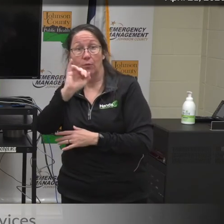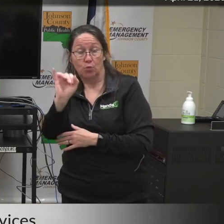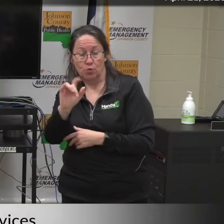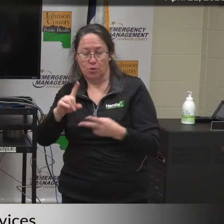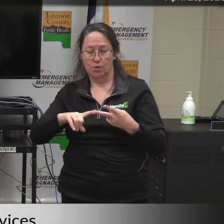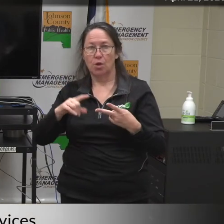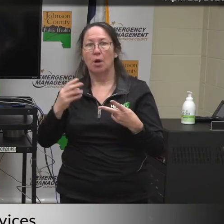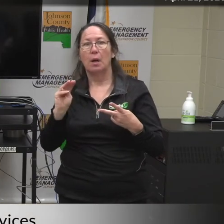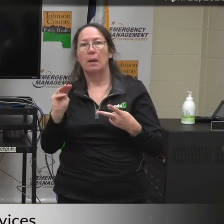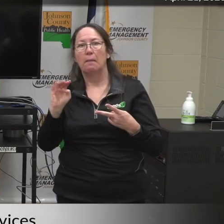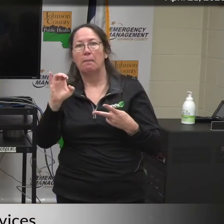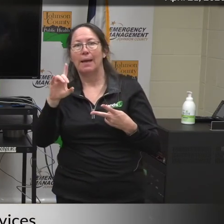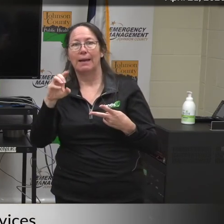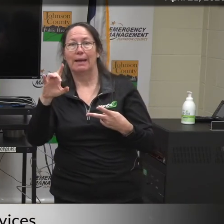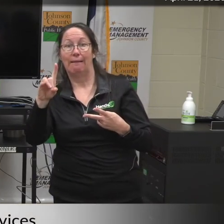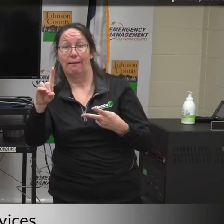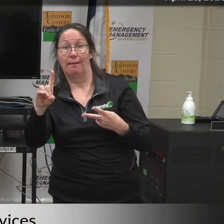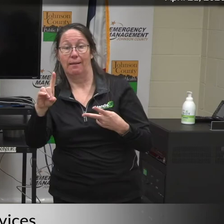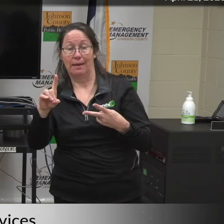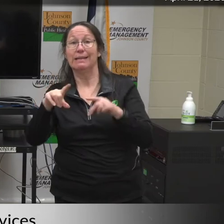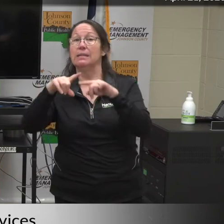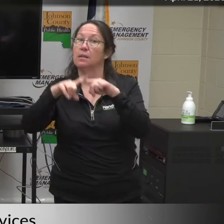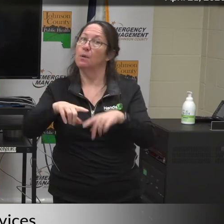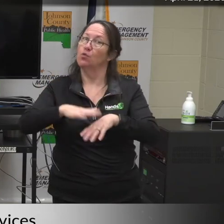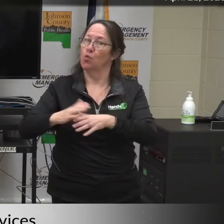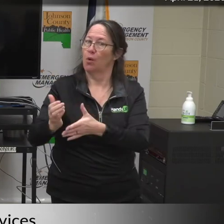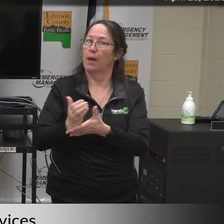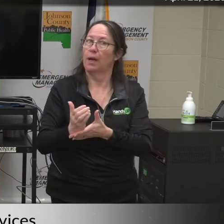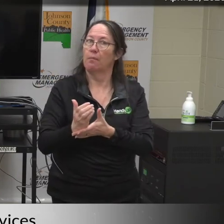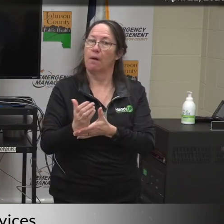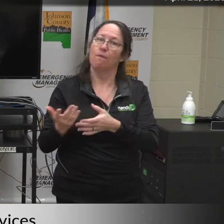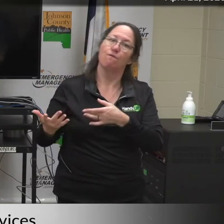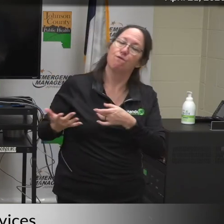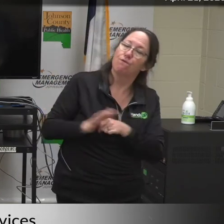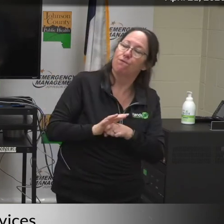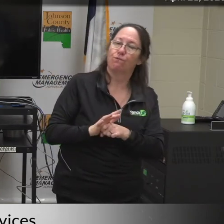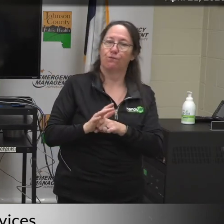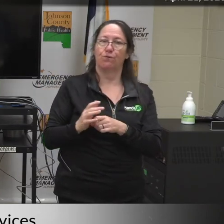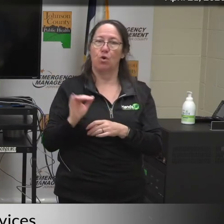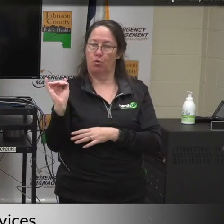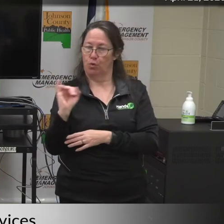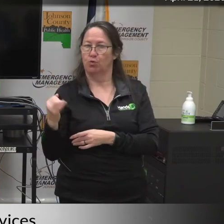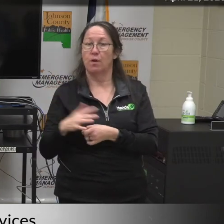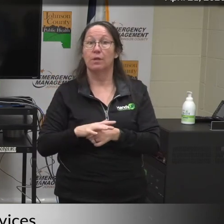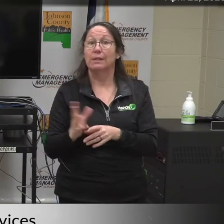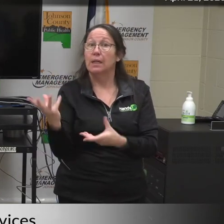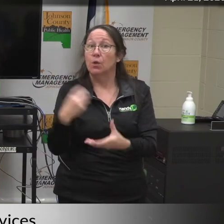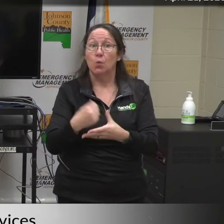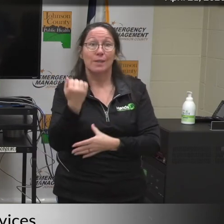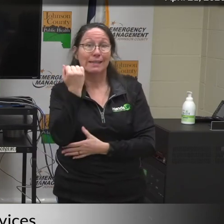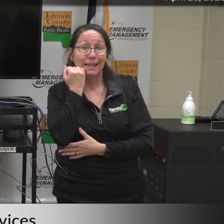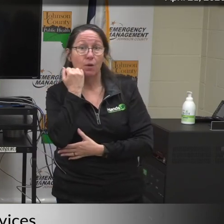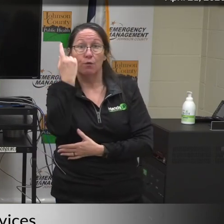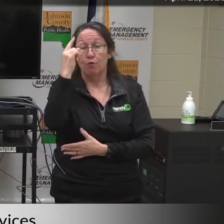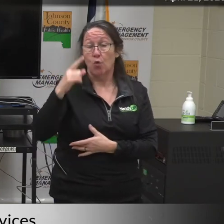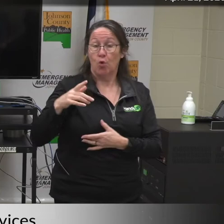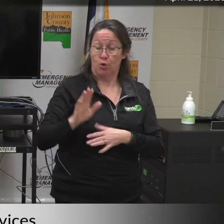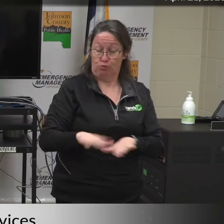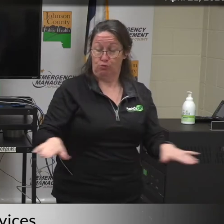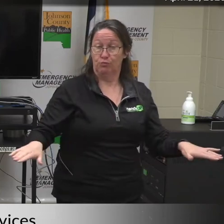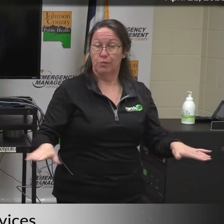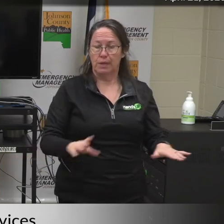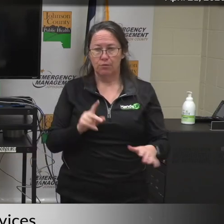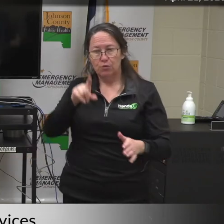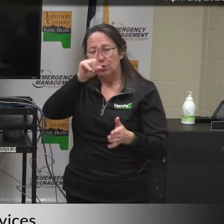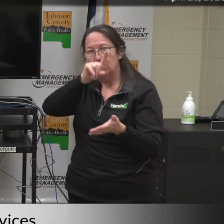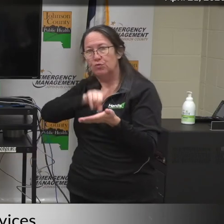Medicaid is a health insurance program based on income that provides comprehensive coverage including dental coverage for children. You can see if